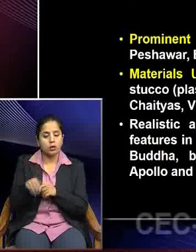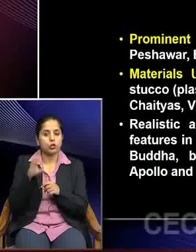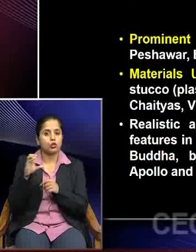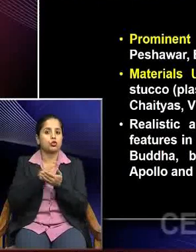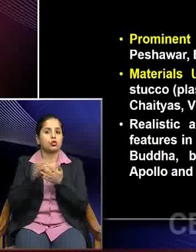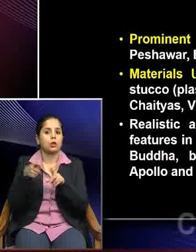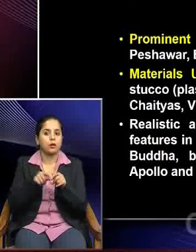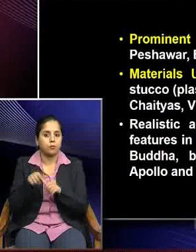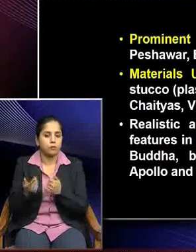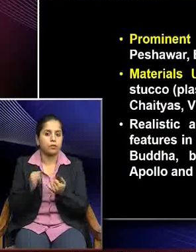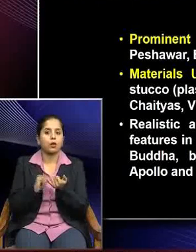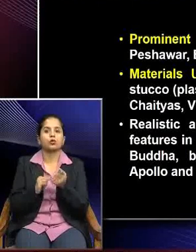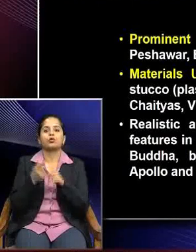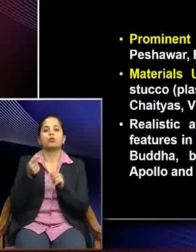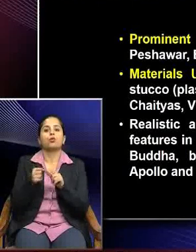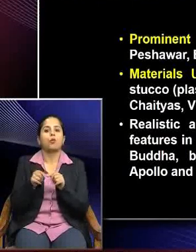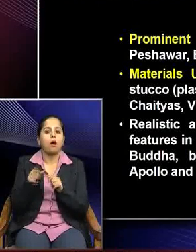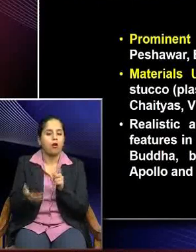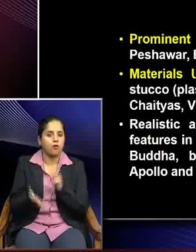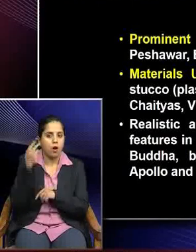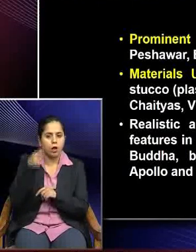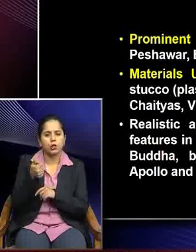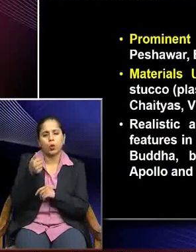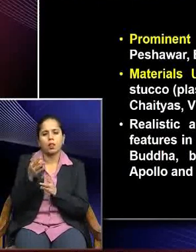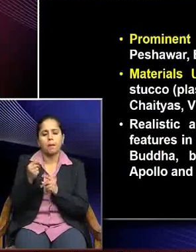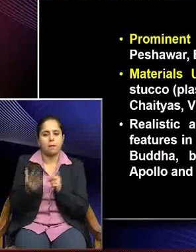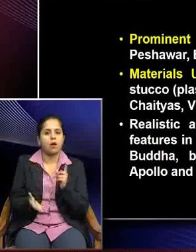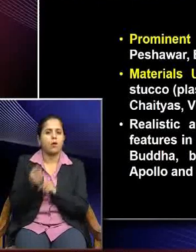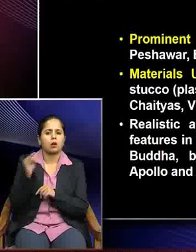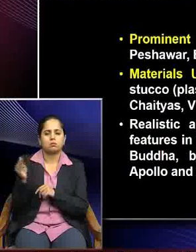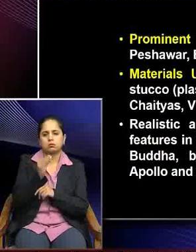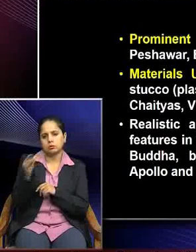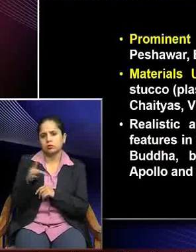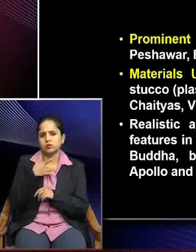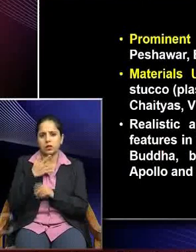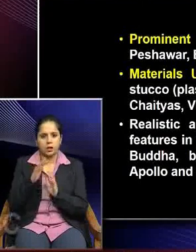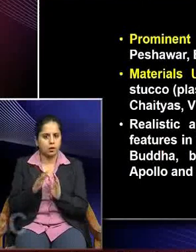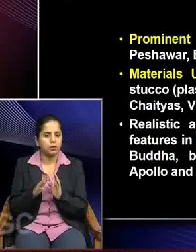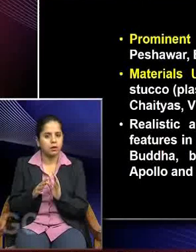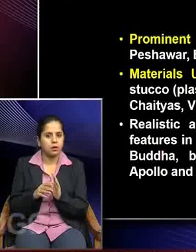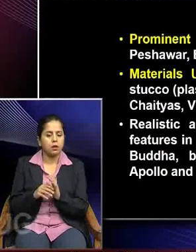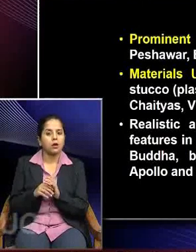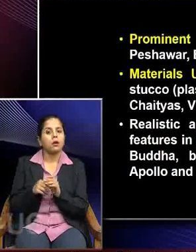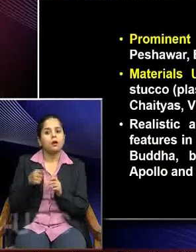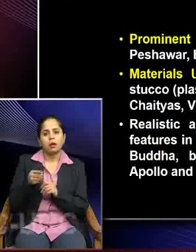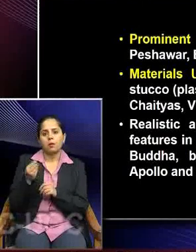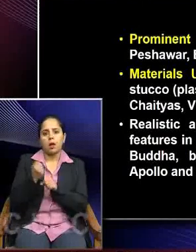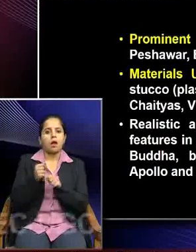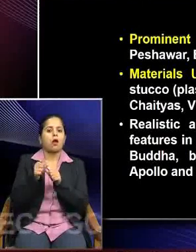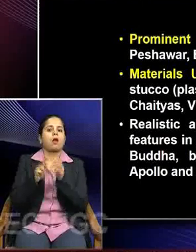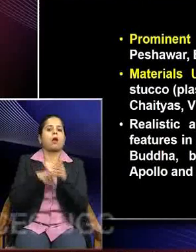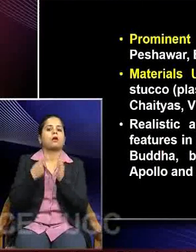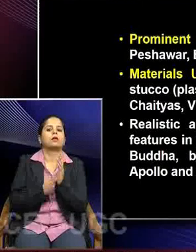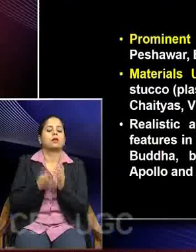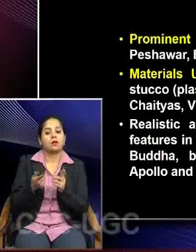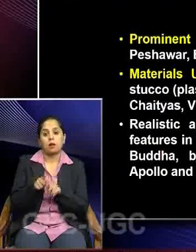Viharas and Stupas that are found in good numbers around Gandhar. And